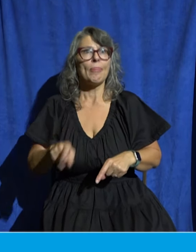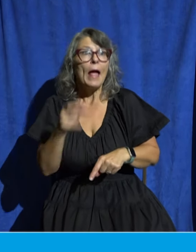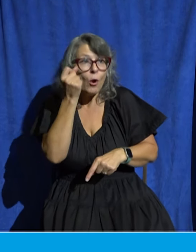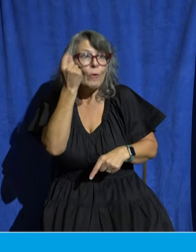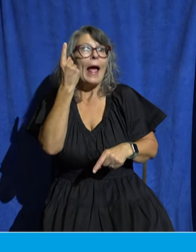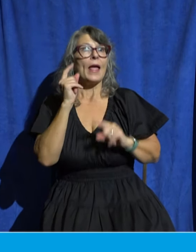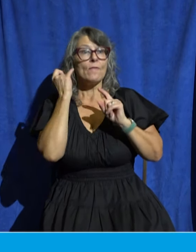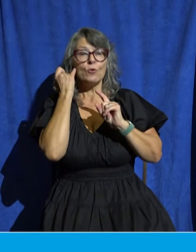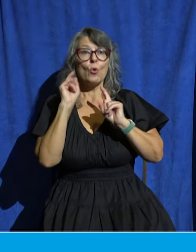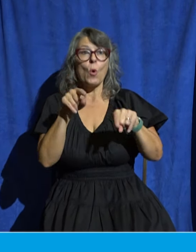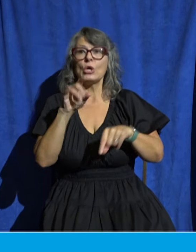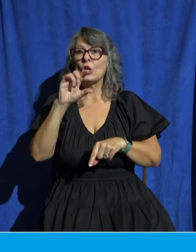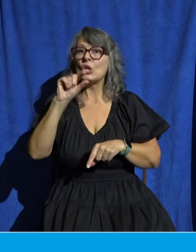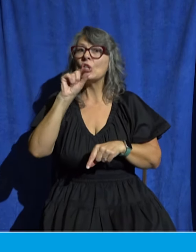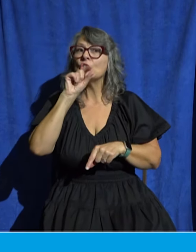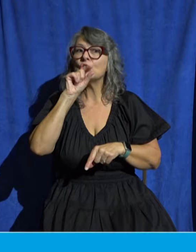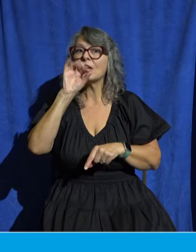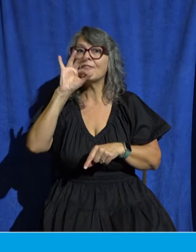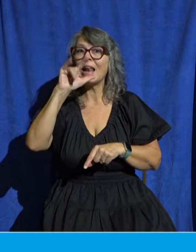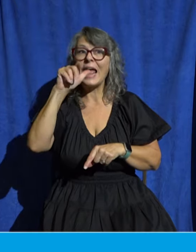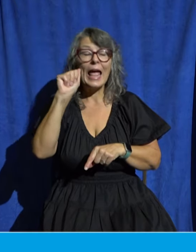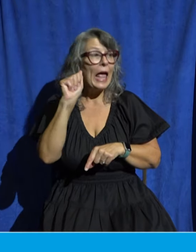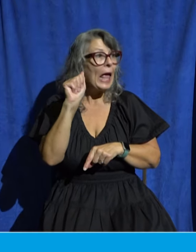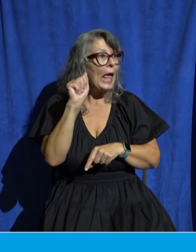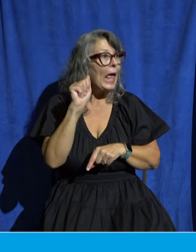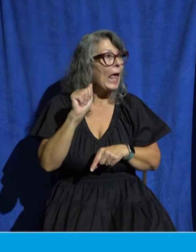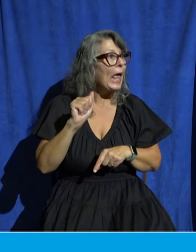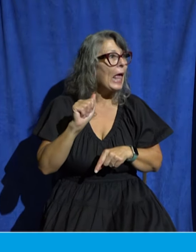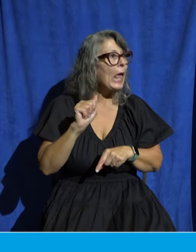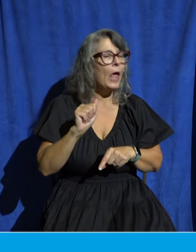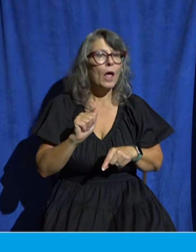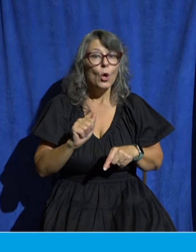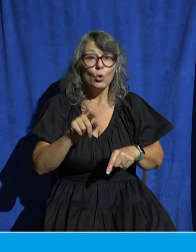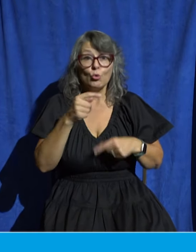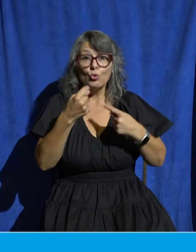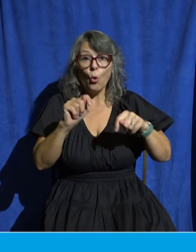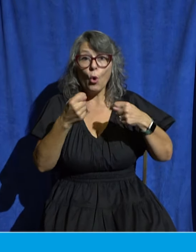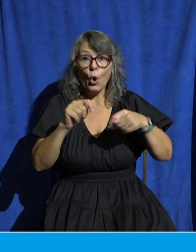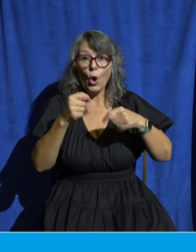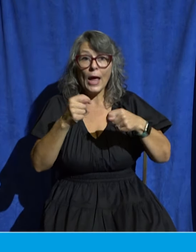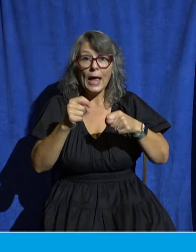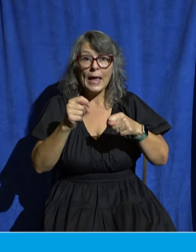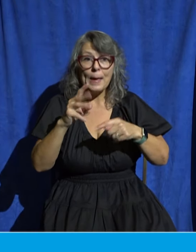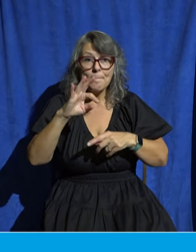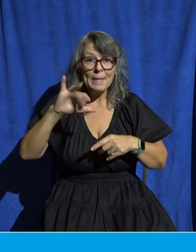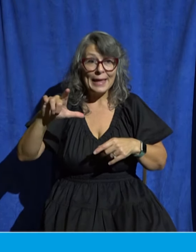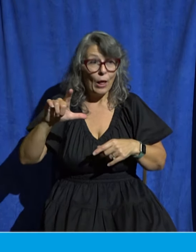-fil-A, they can exchange the toy in their kid's meal for ice cream for free. Some of you are just like, what?